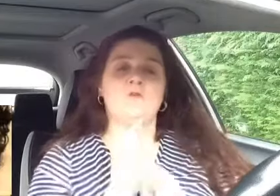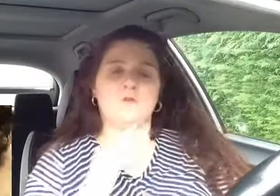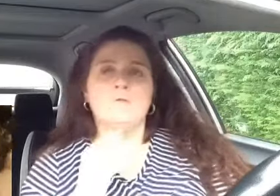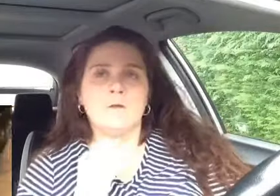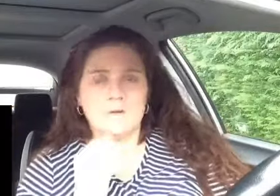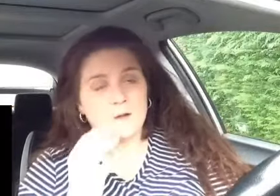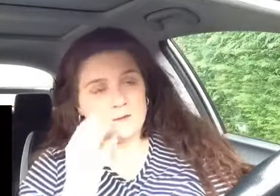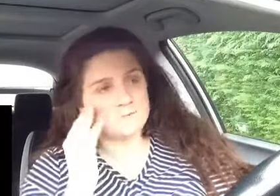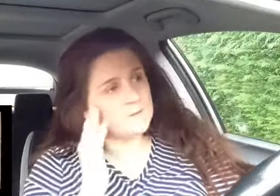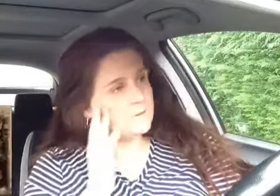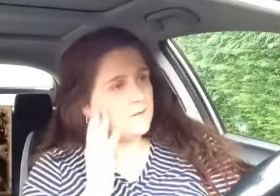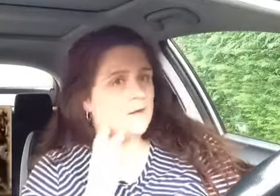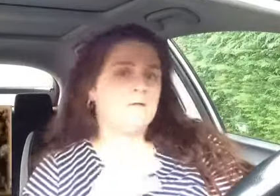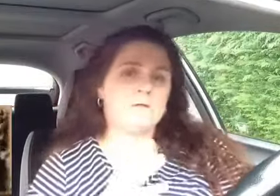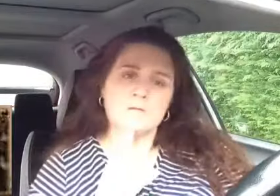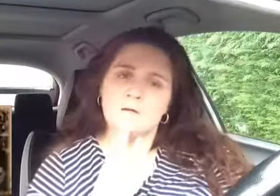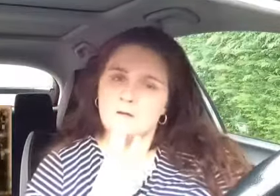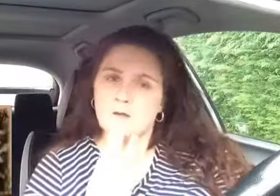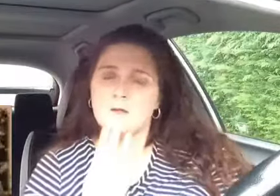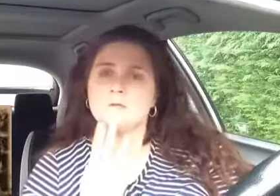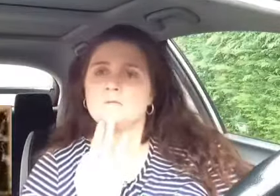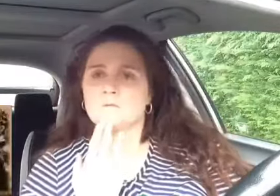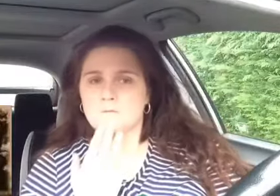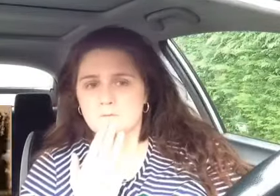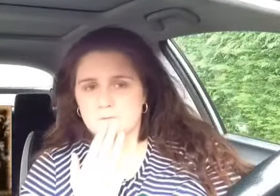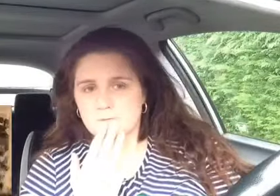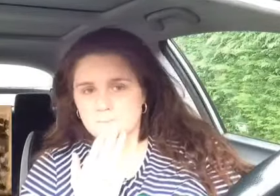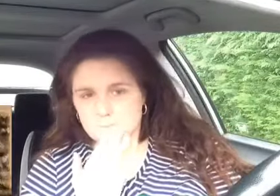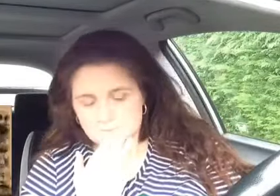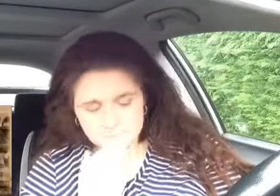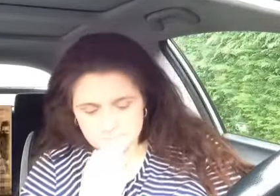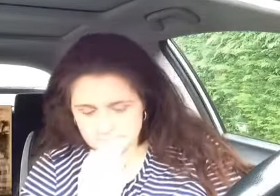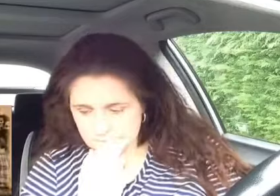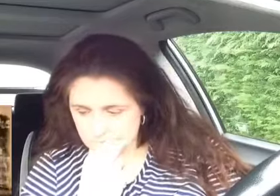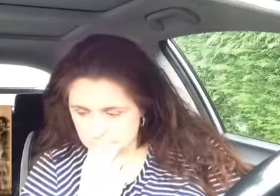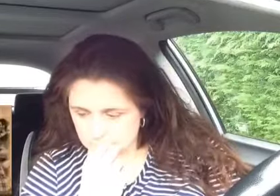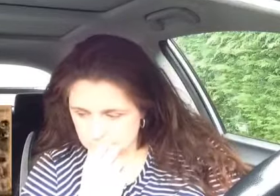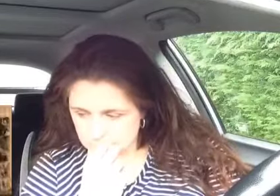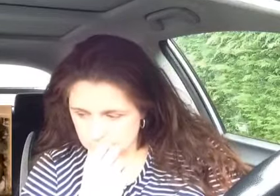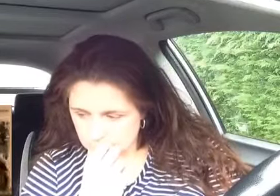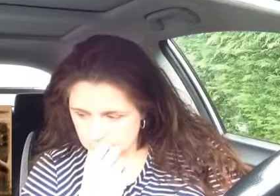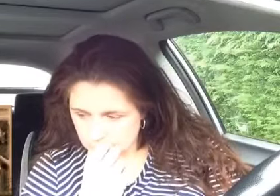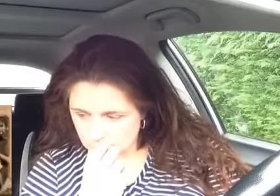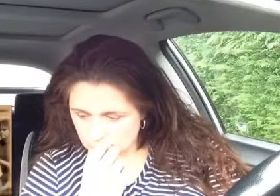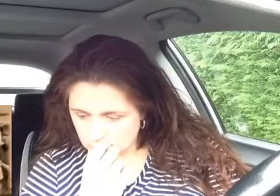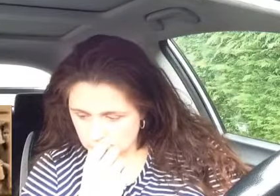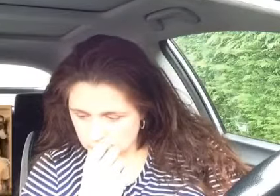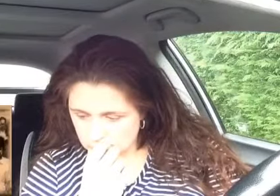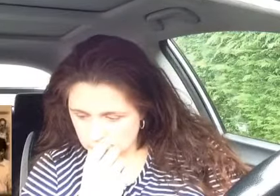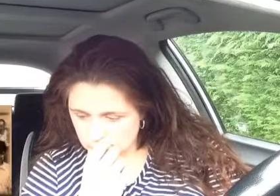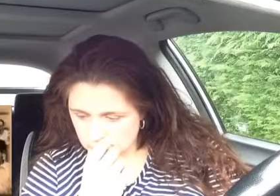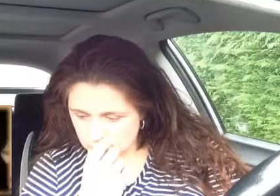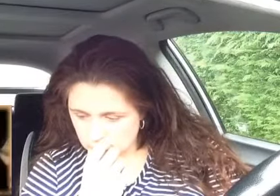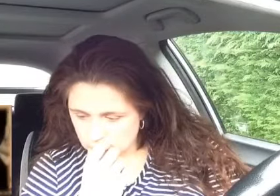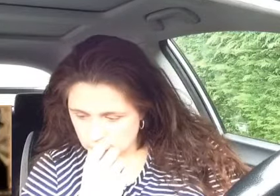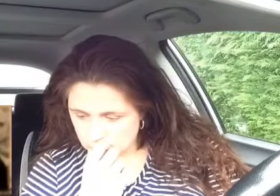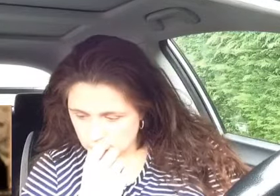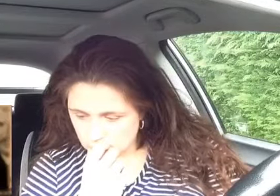and now listening to this the Europeans who came to this country stole that idea from the Iroquois league the idea of impeaching a ruler